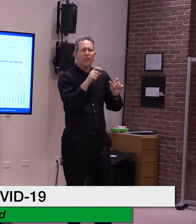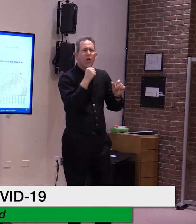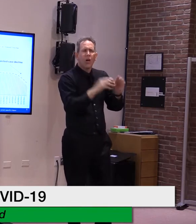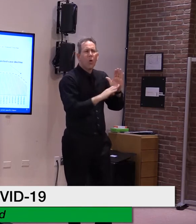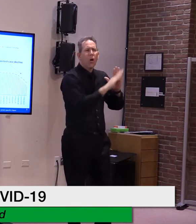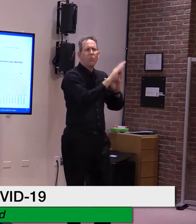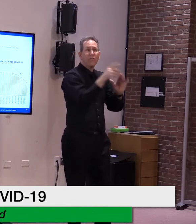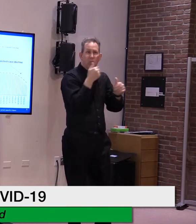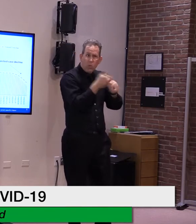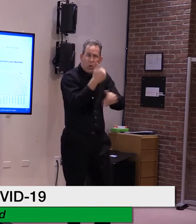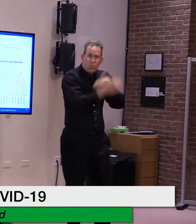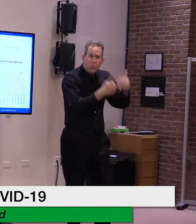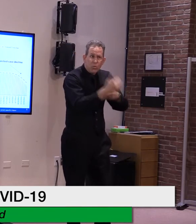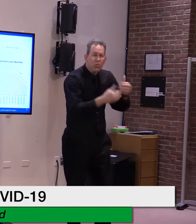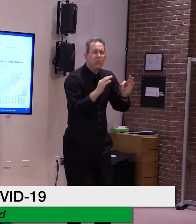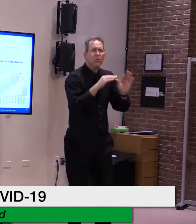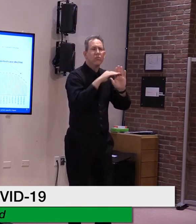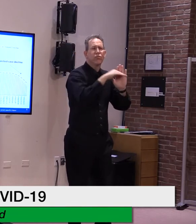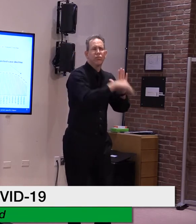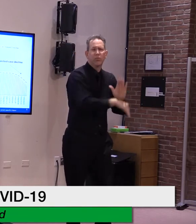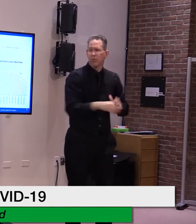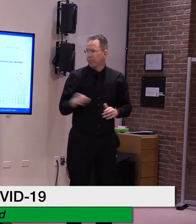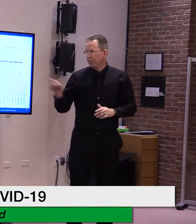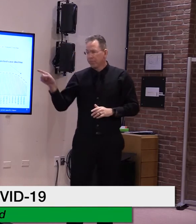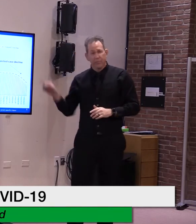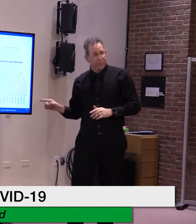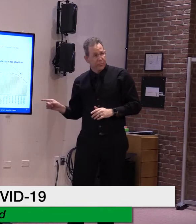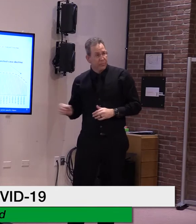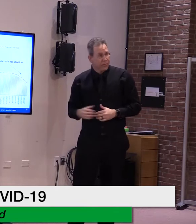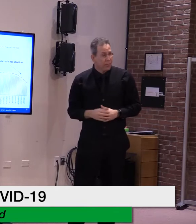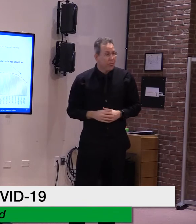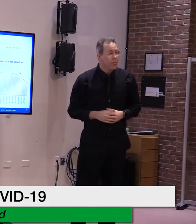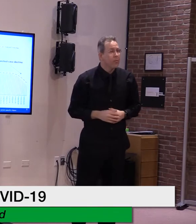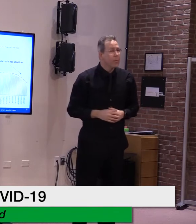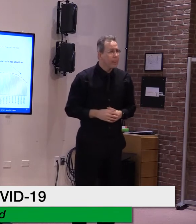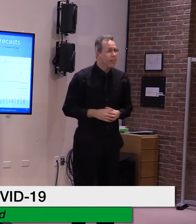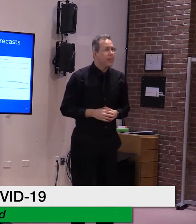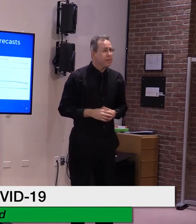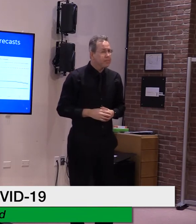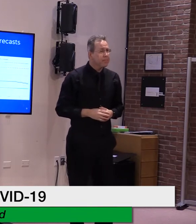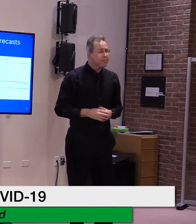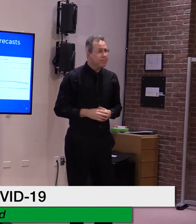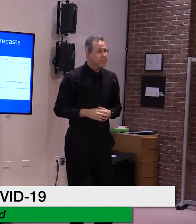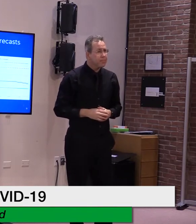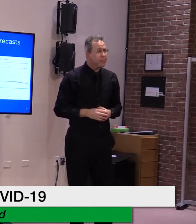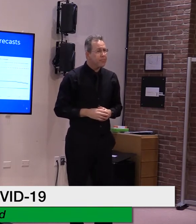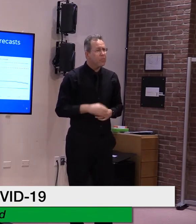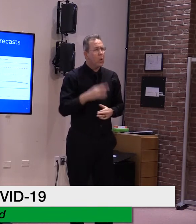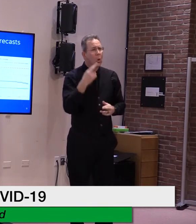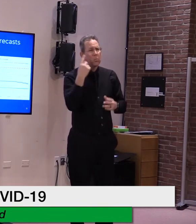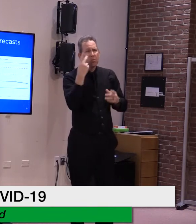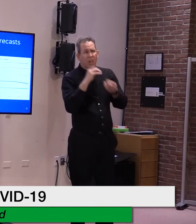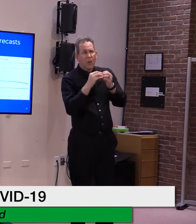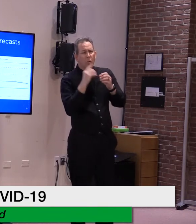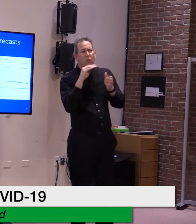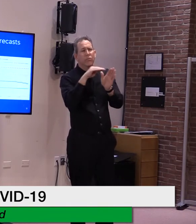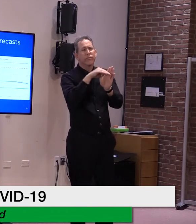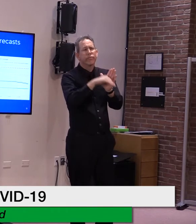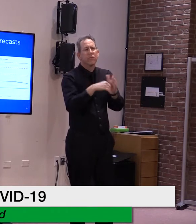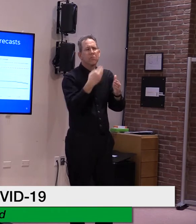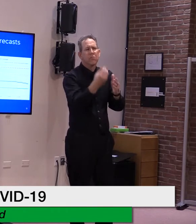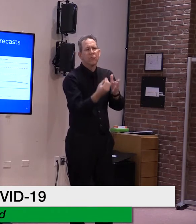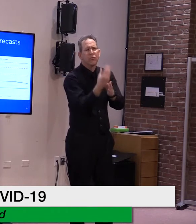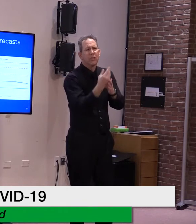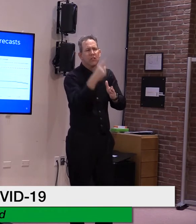decrease, and then a more steady decrease as we get into spring. Similarly, our hospital forecast expects resources